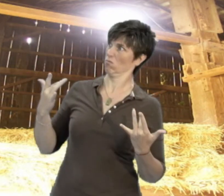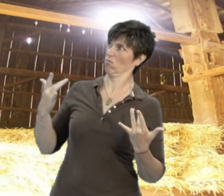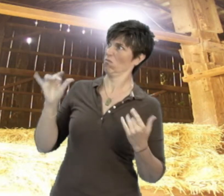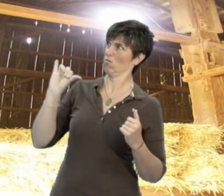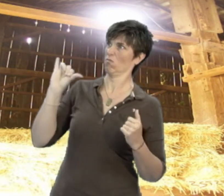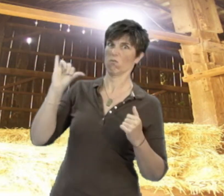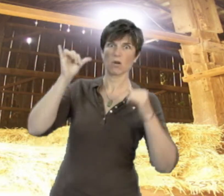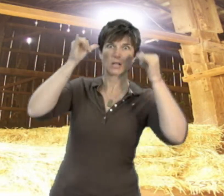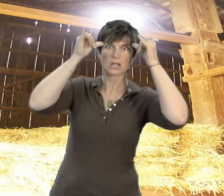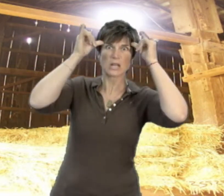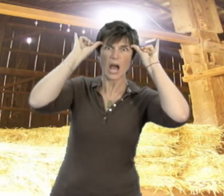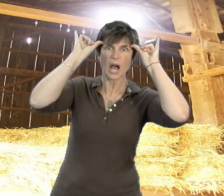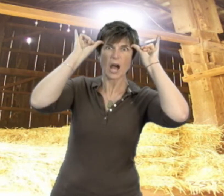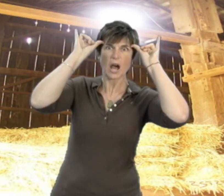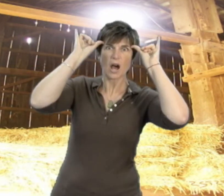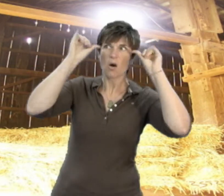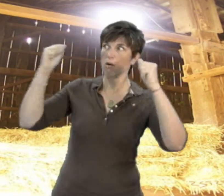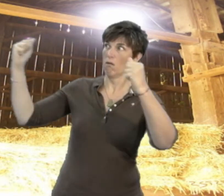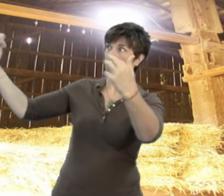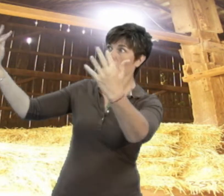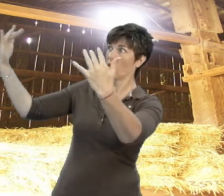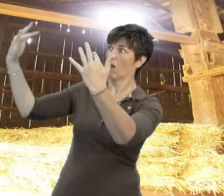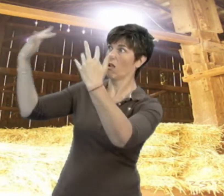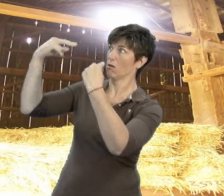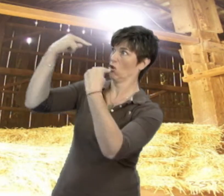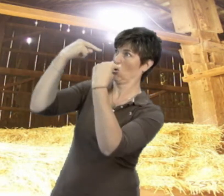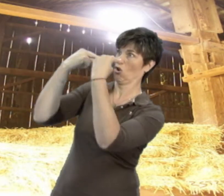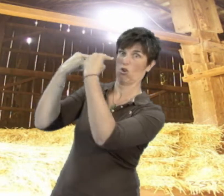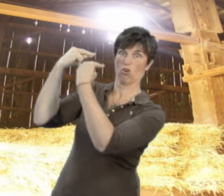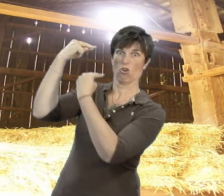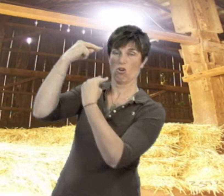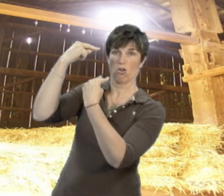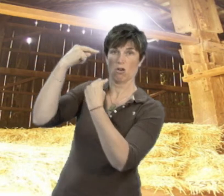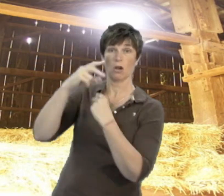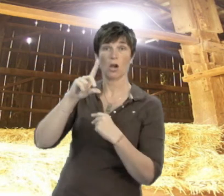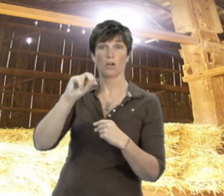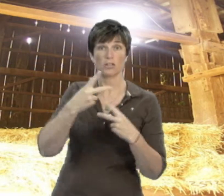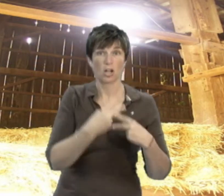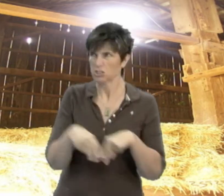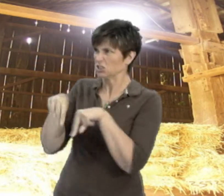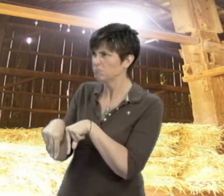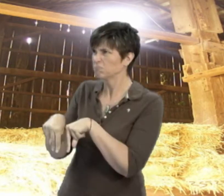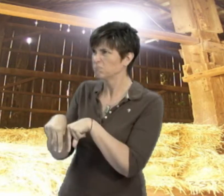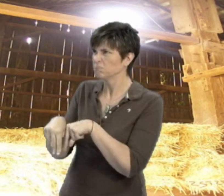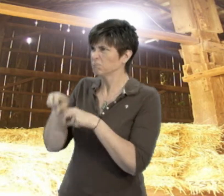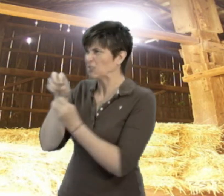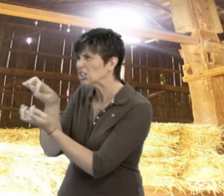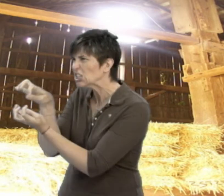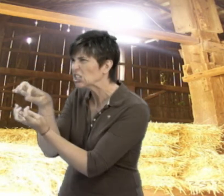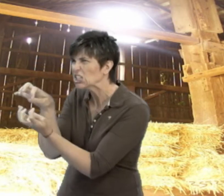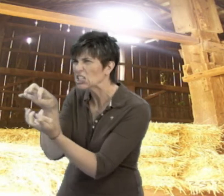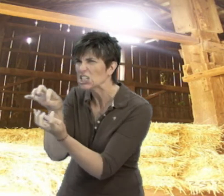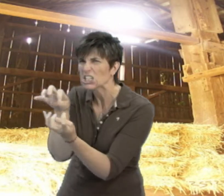Seeing all of the cattle looking at him, the dog sprang up quickly and began to snarl at them.